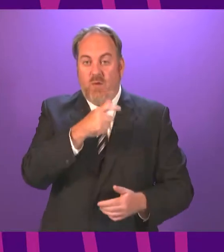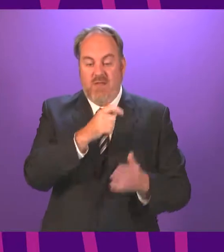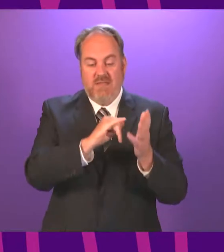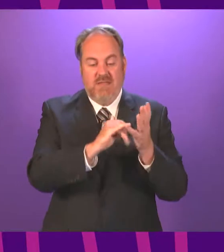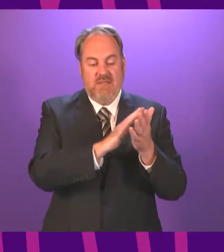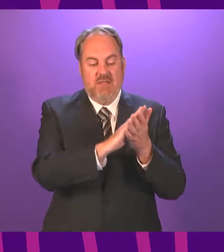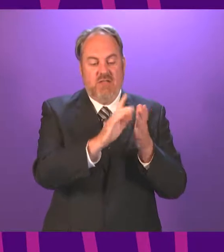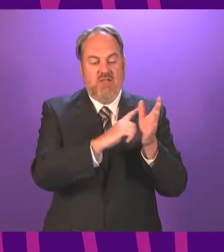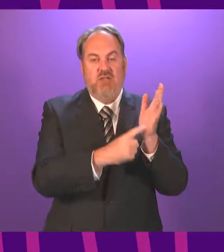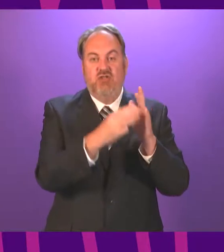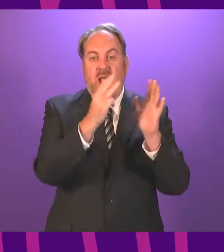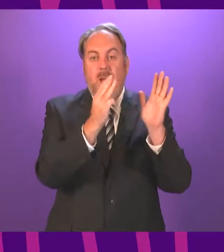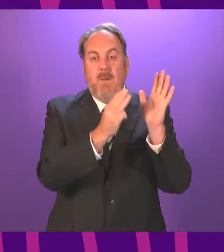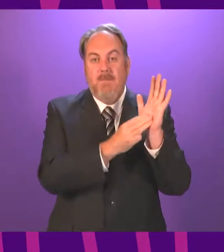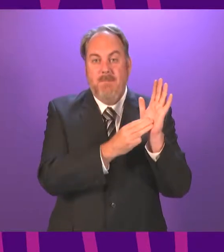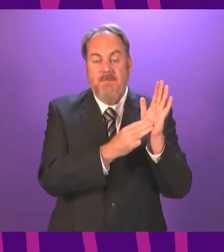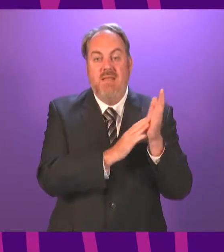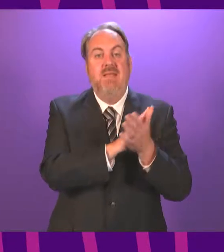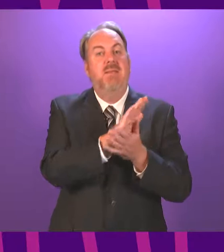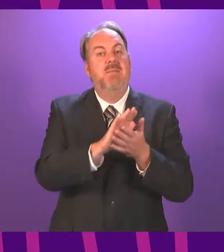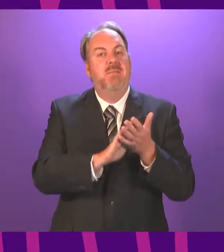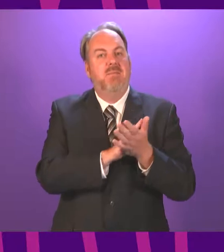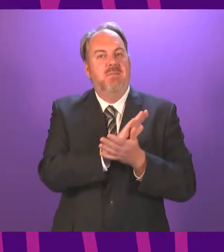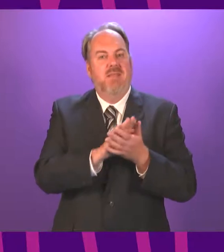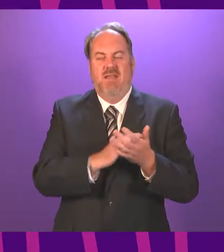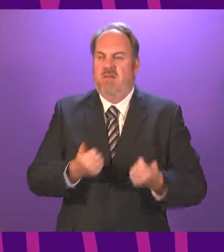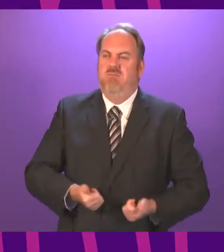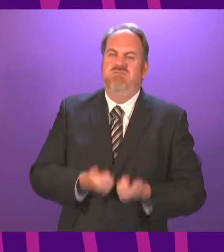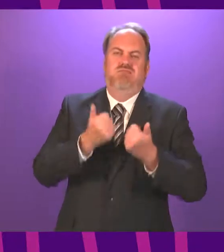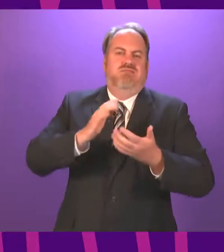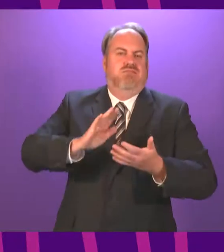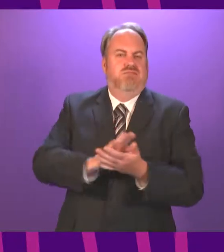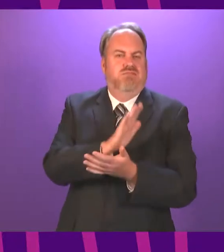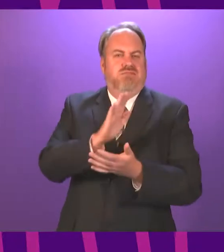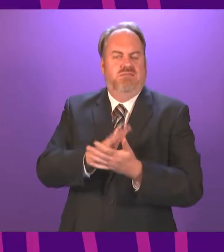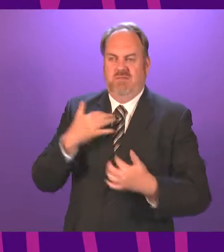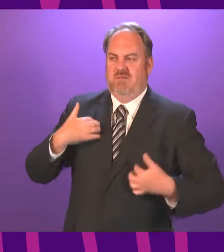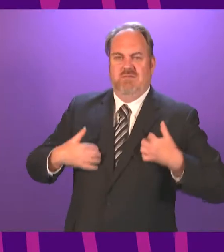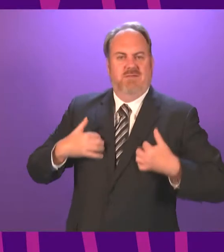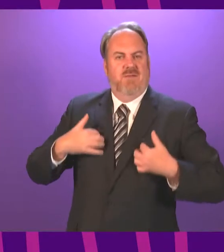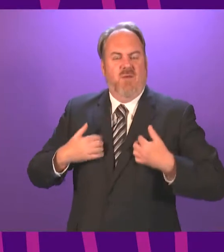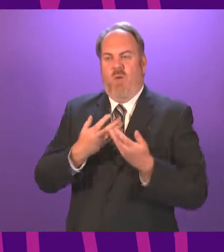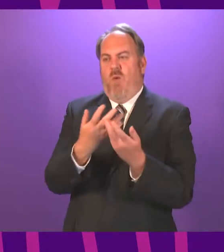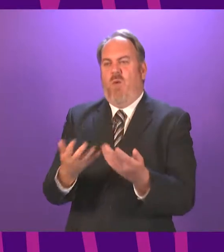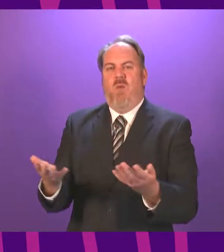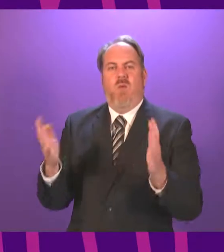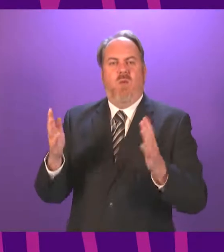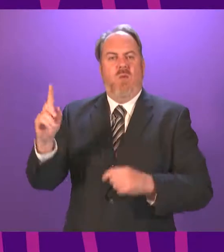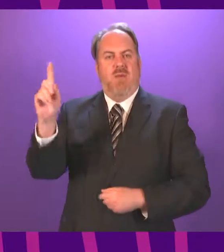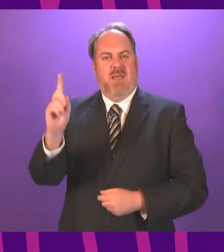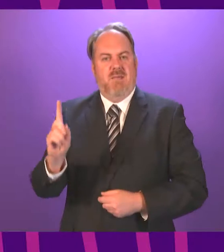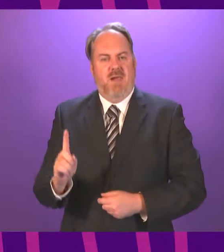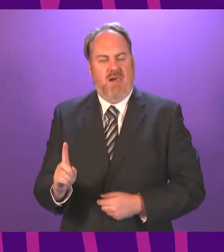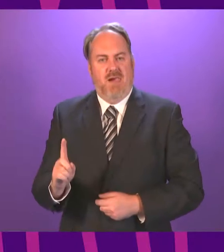absence of violence. It is the flourishing of all humanity. Indeed, the flourishing of